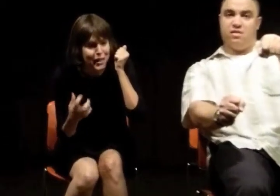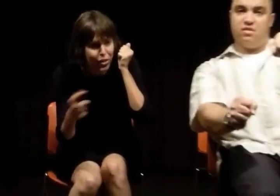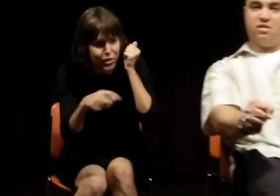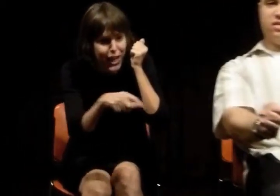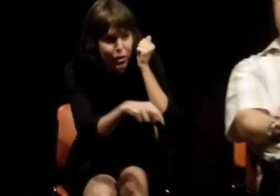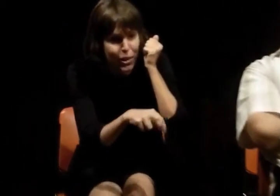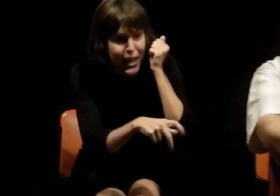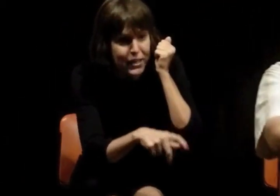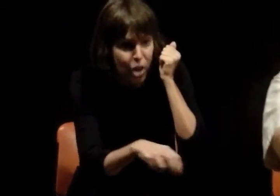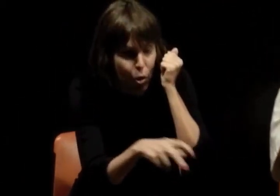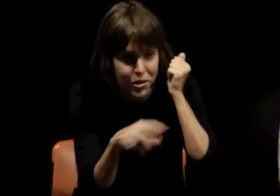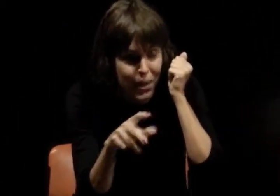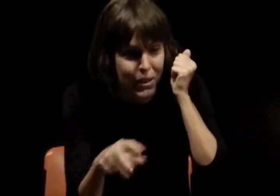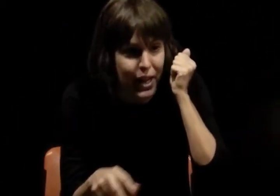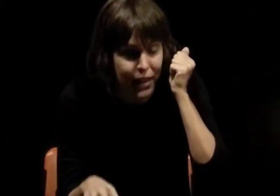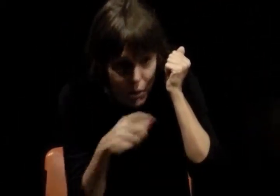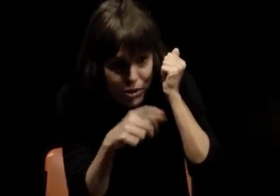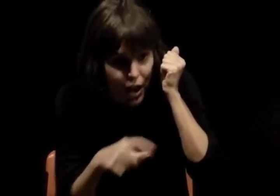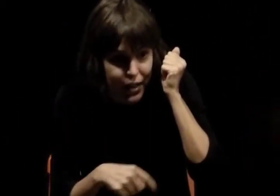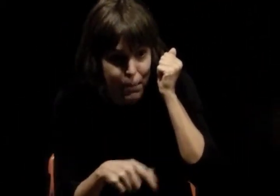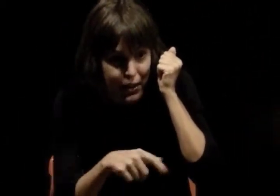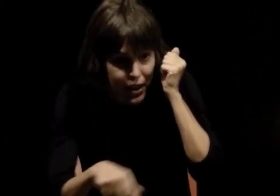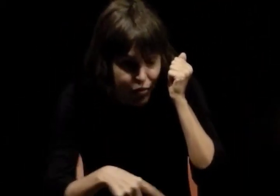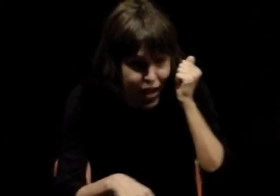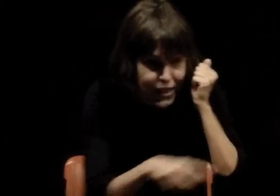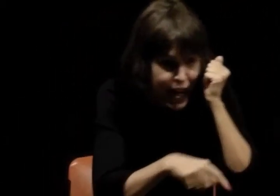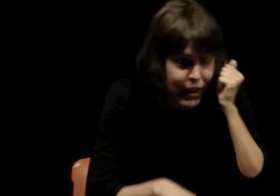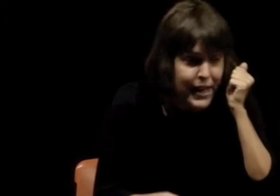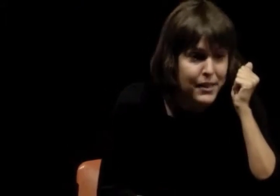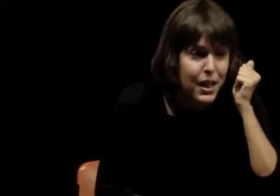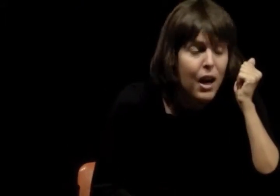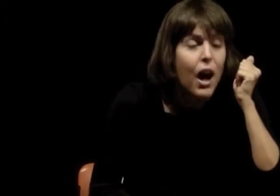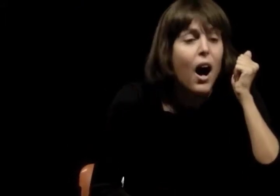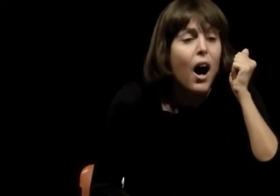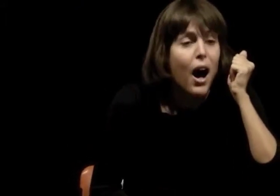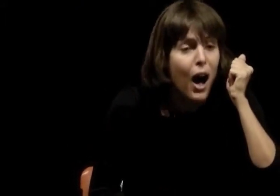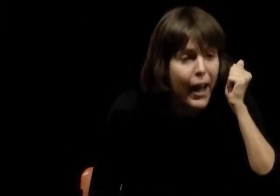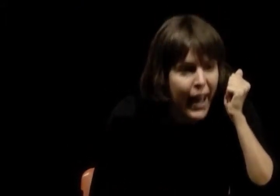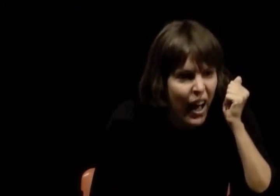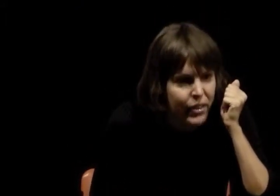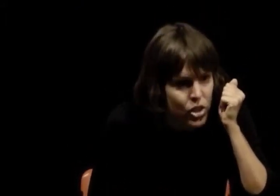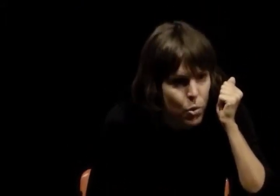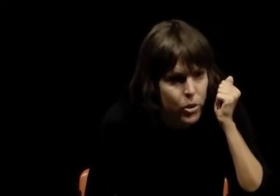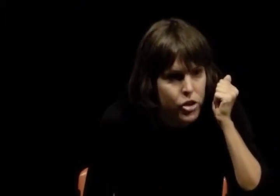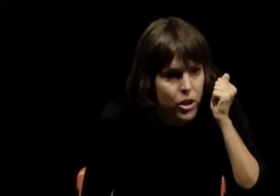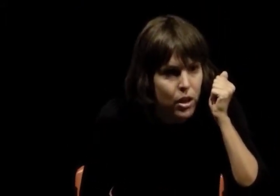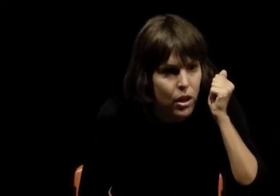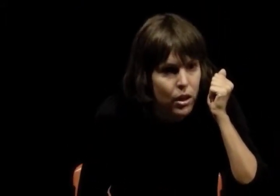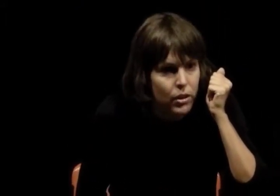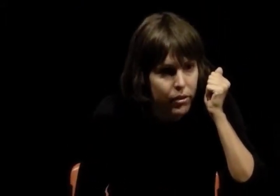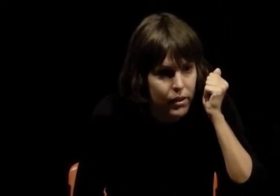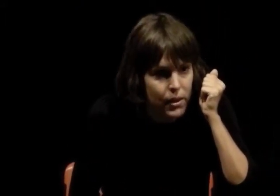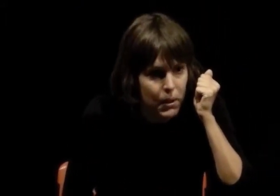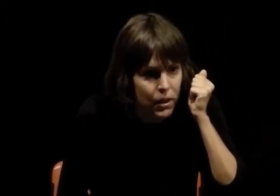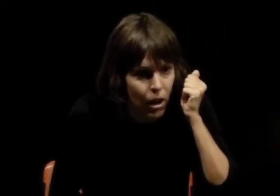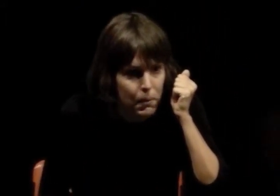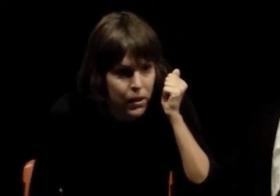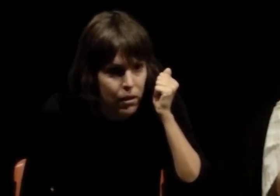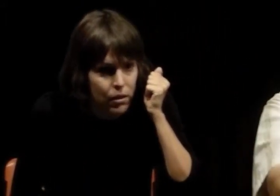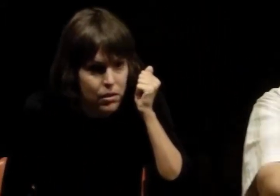the other night, three days ago, or something like that, you were talking about the infected aliens. I haven't, George. You think somebody can help me there at the